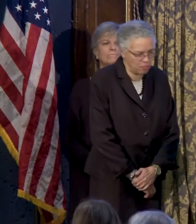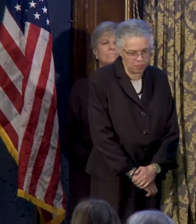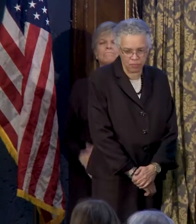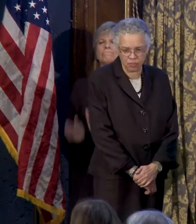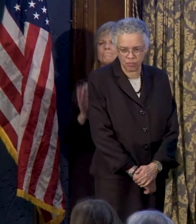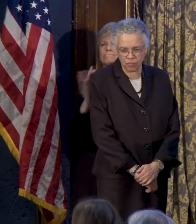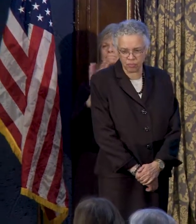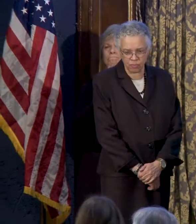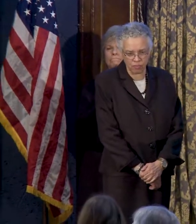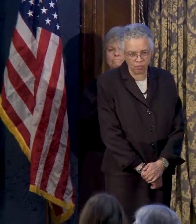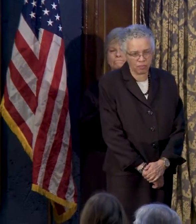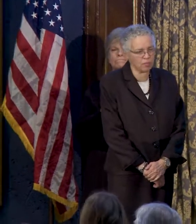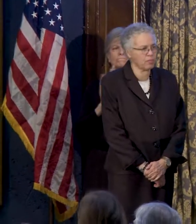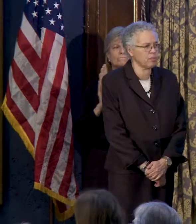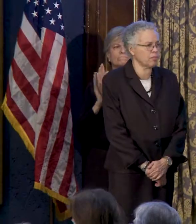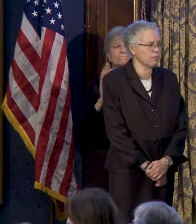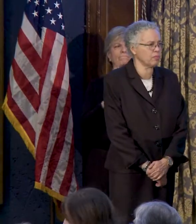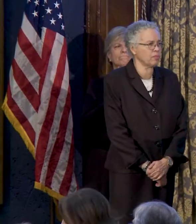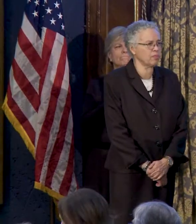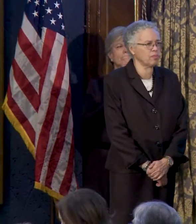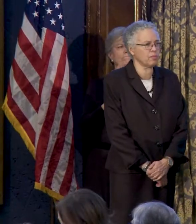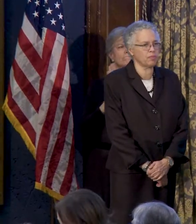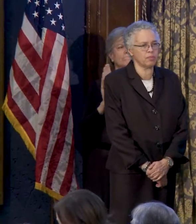Thank you very much, President Preckwinkle.